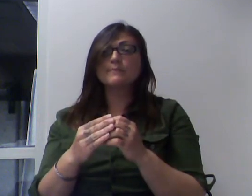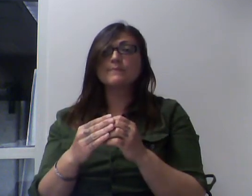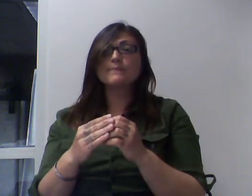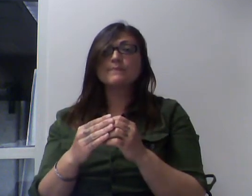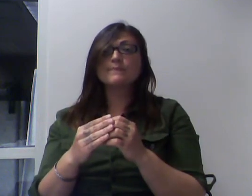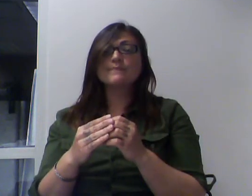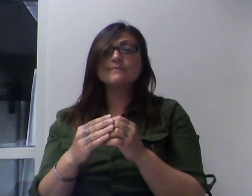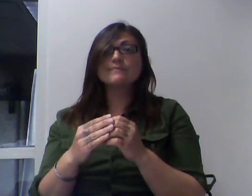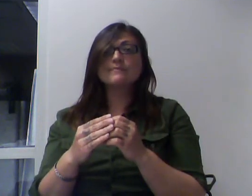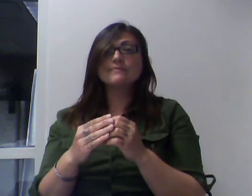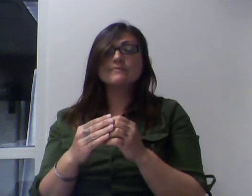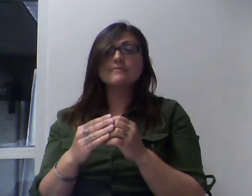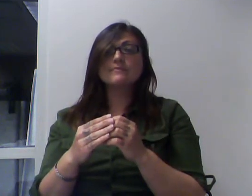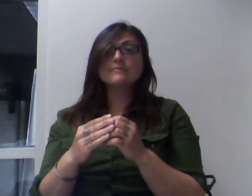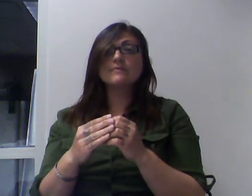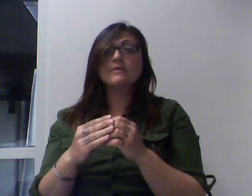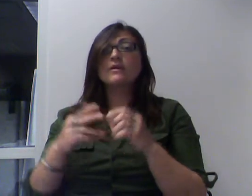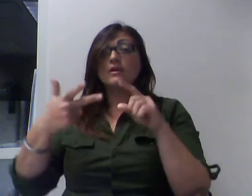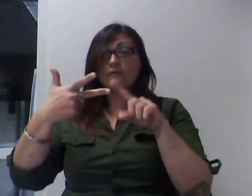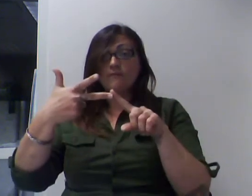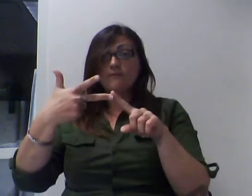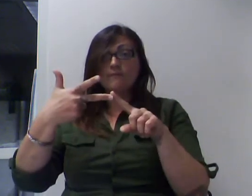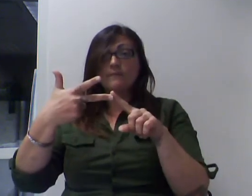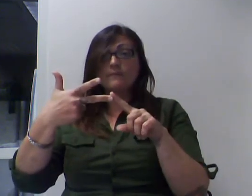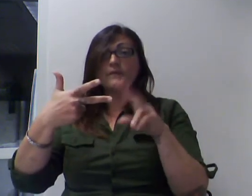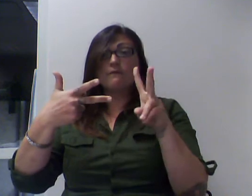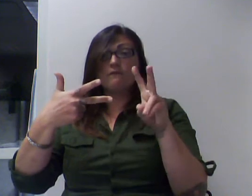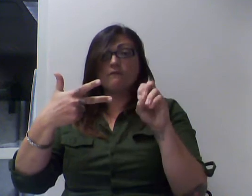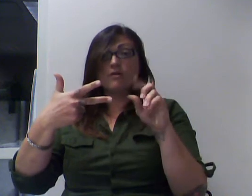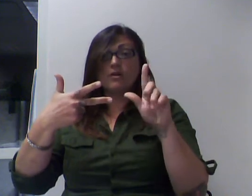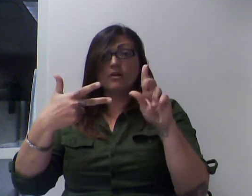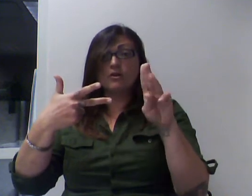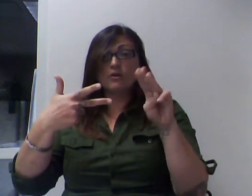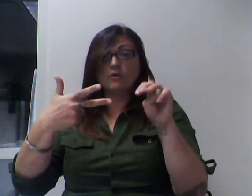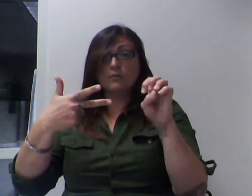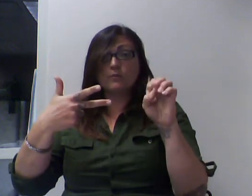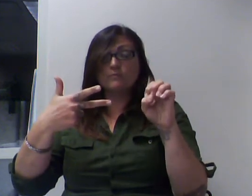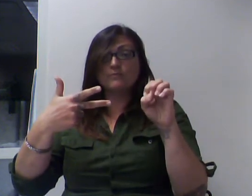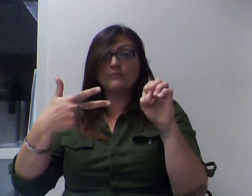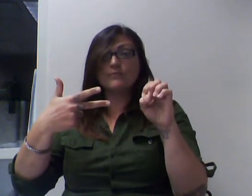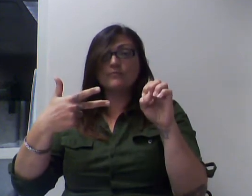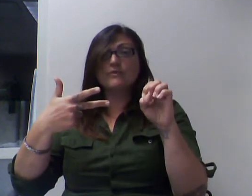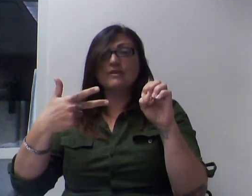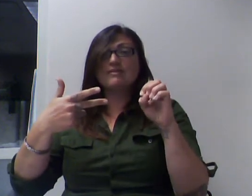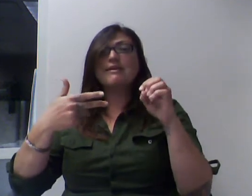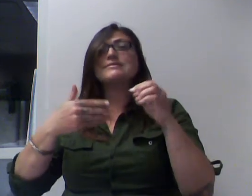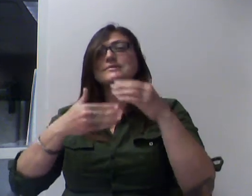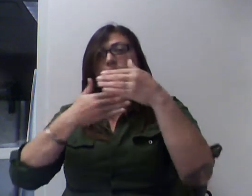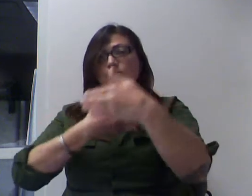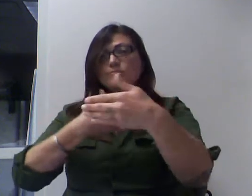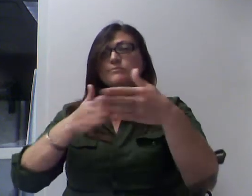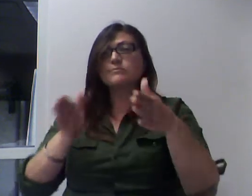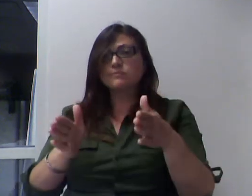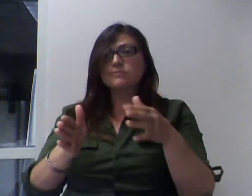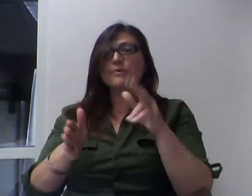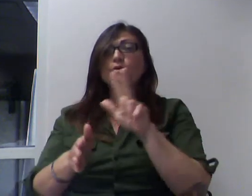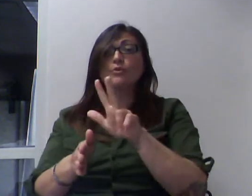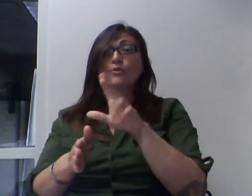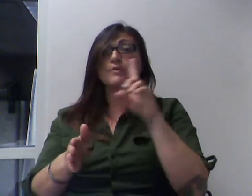When we talk about volume, that applies to a three-dimensional figure. And this one's a little more difficult